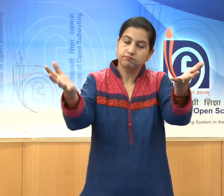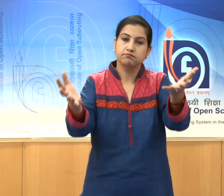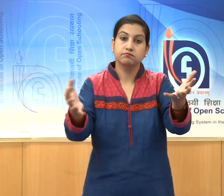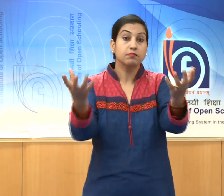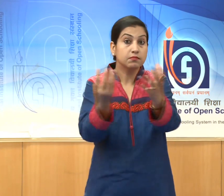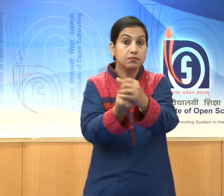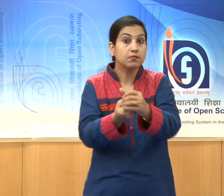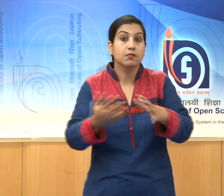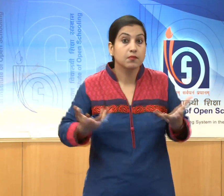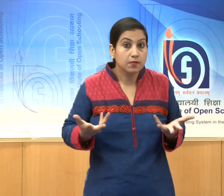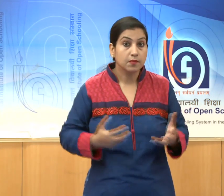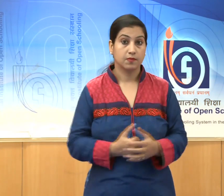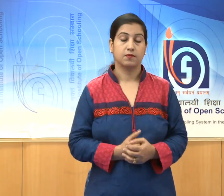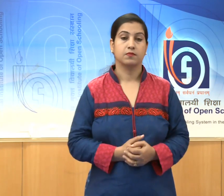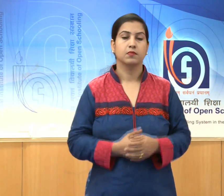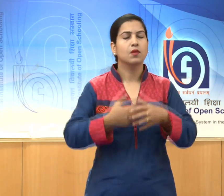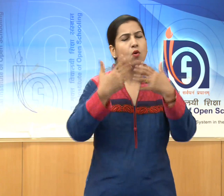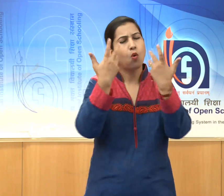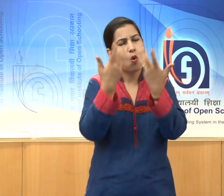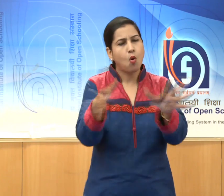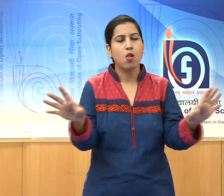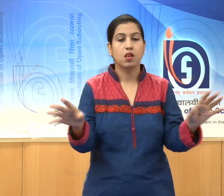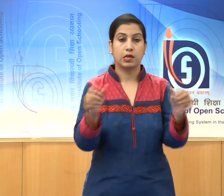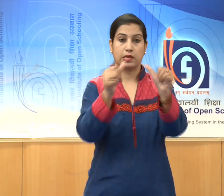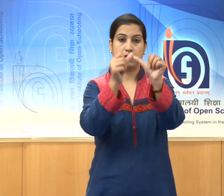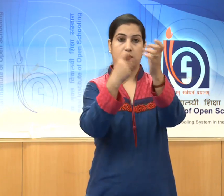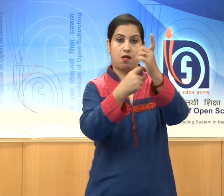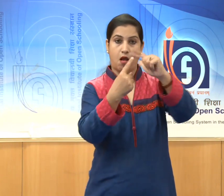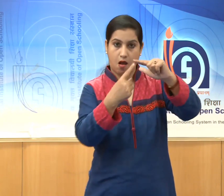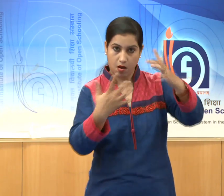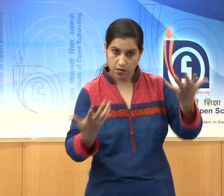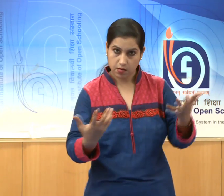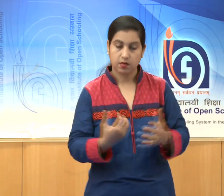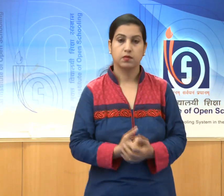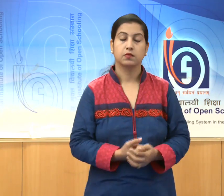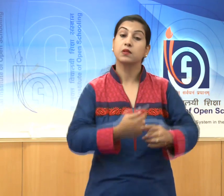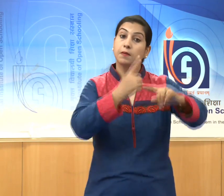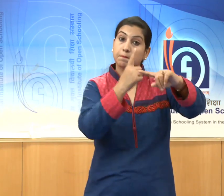all kinds of art and science.